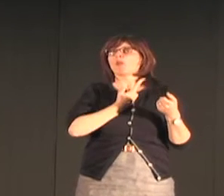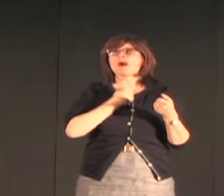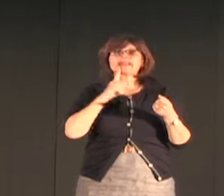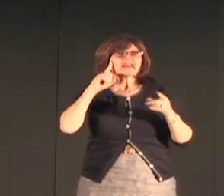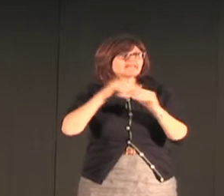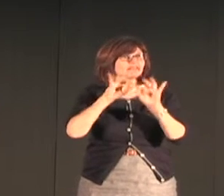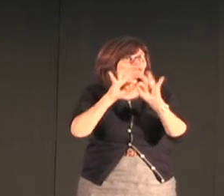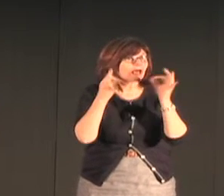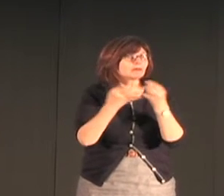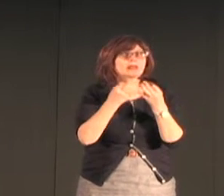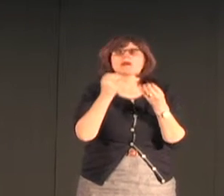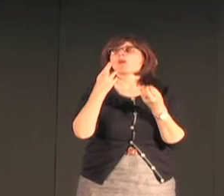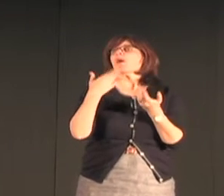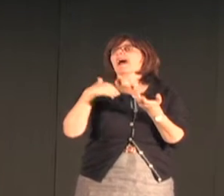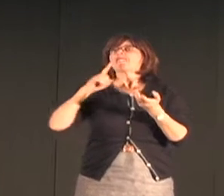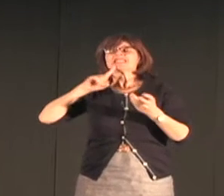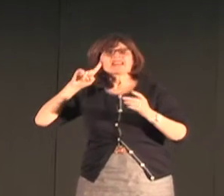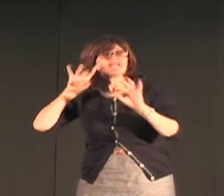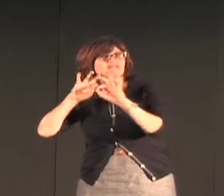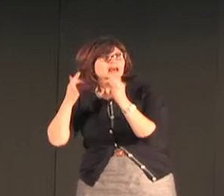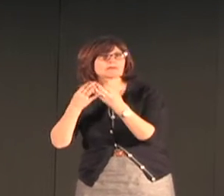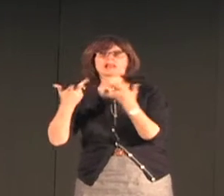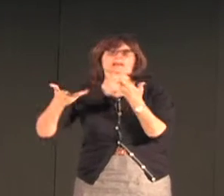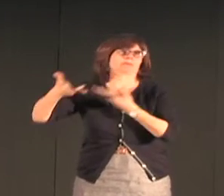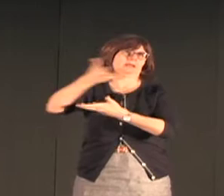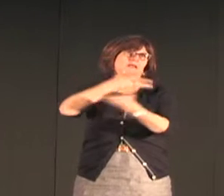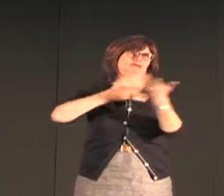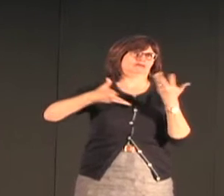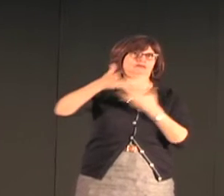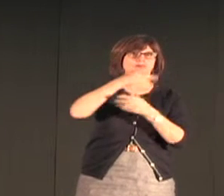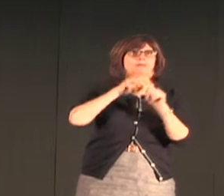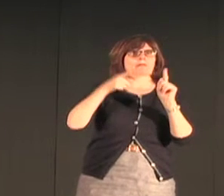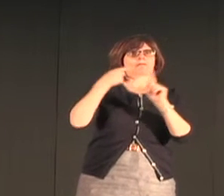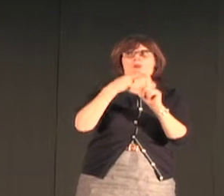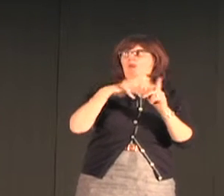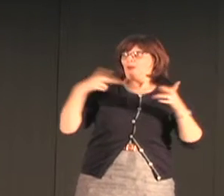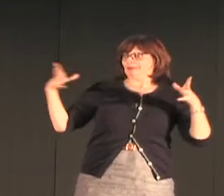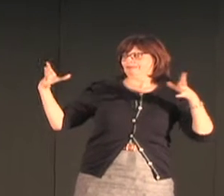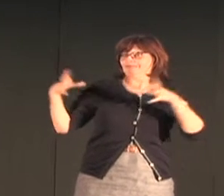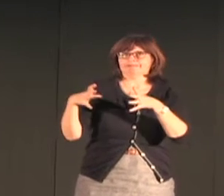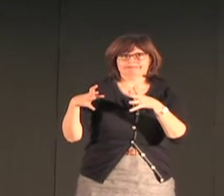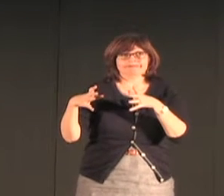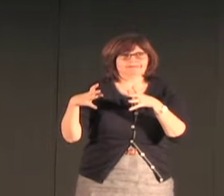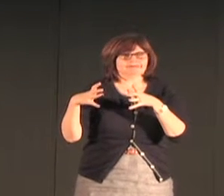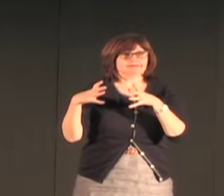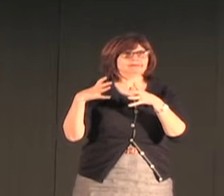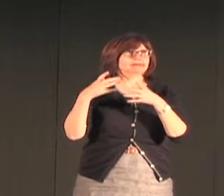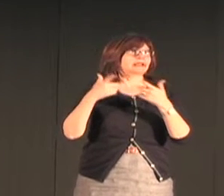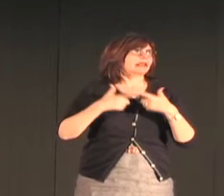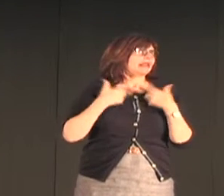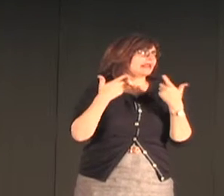language who have become deaf at different times in their lives. They may have deaf family members, they may not, but they find themselves